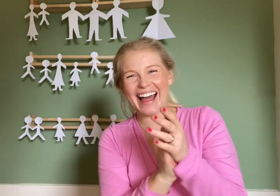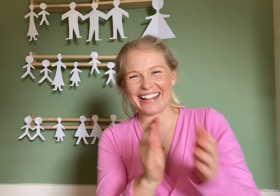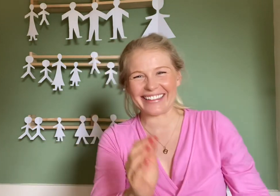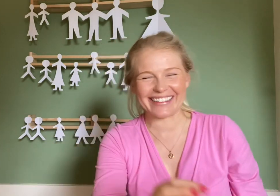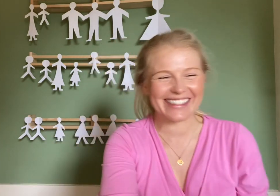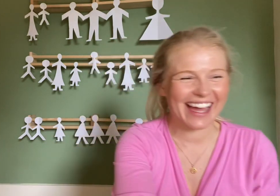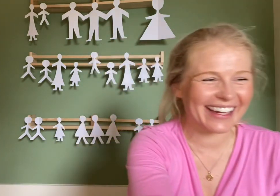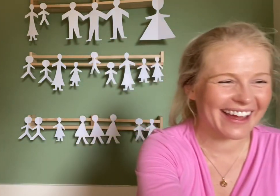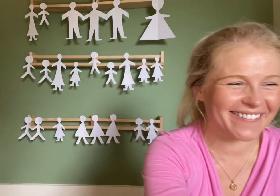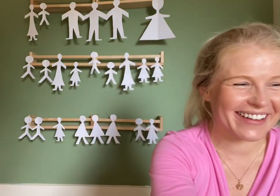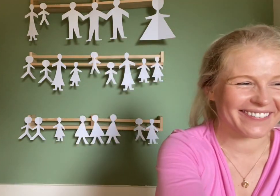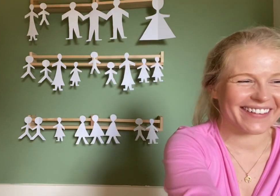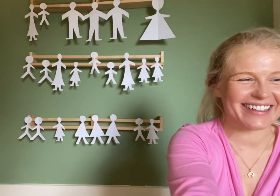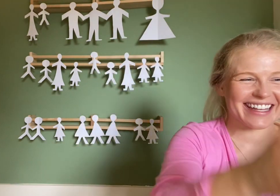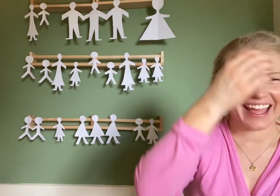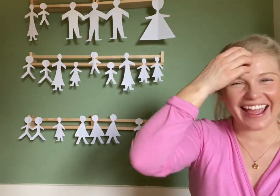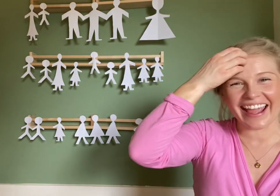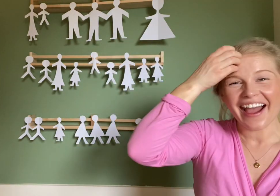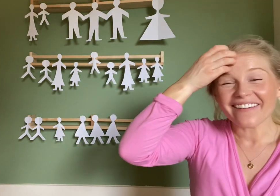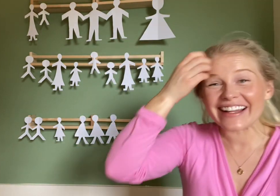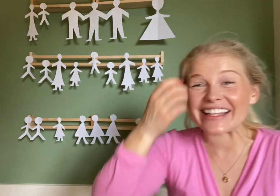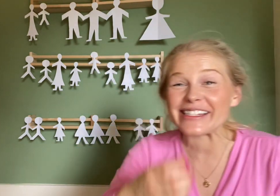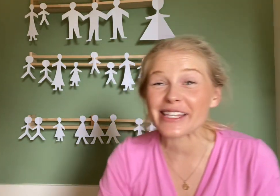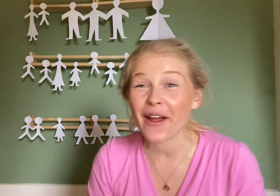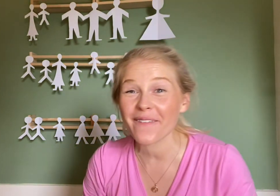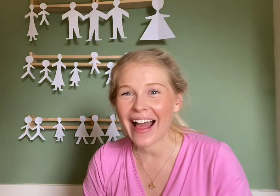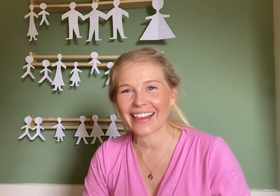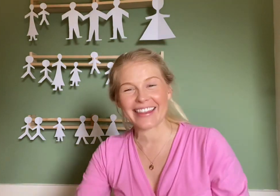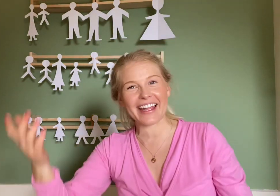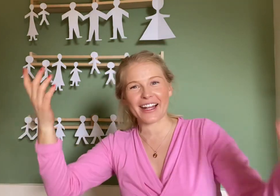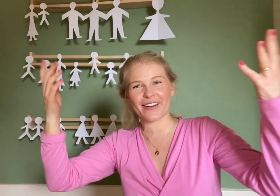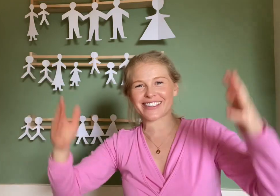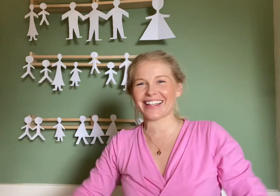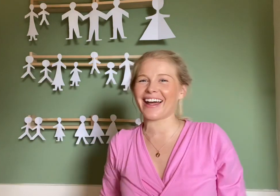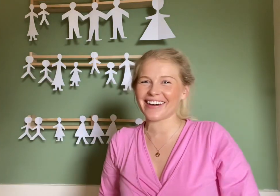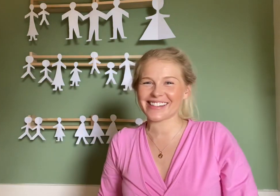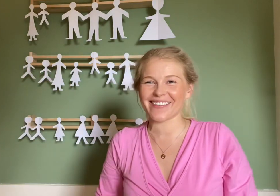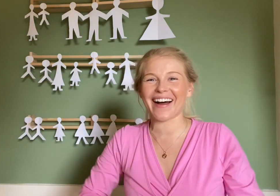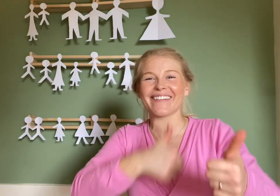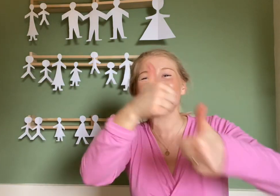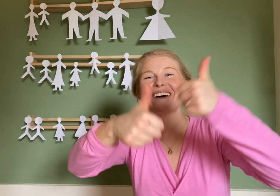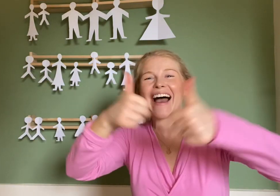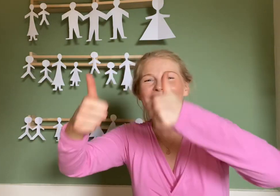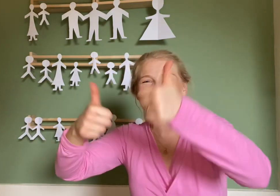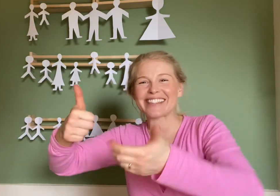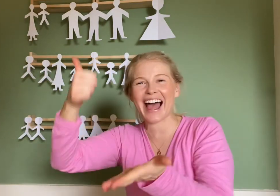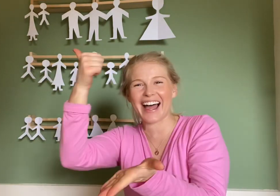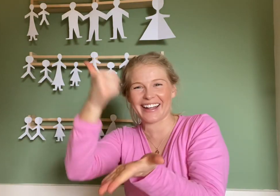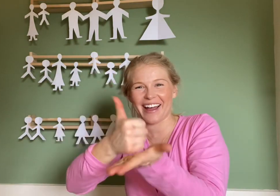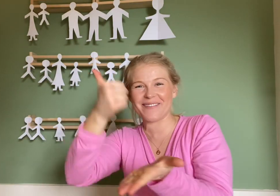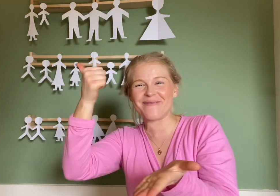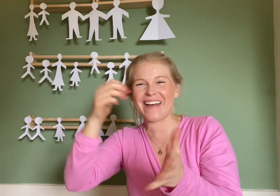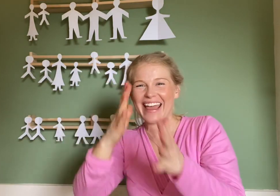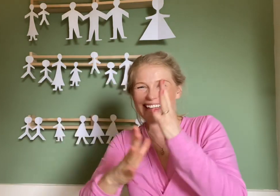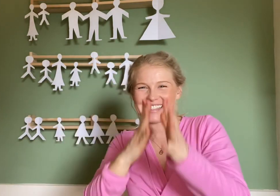done everybody! We did so well and then I lost the last one! Well done! Amazing